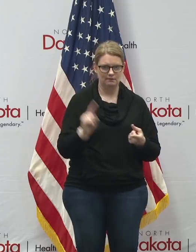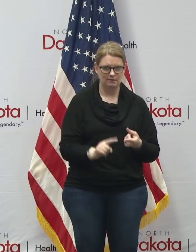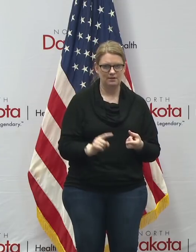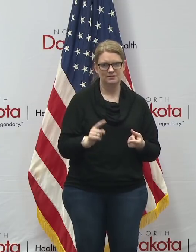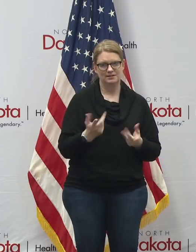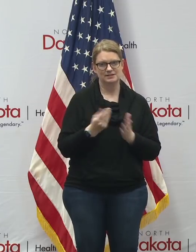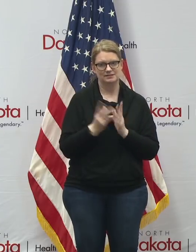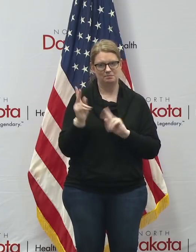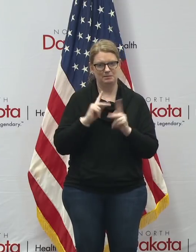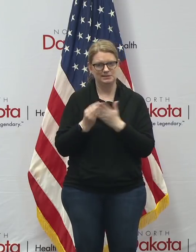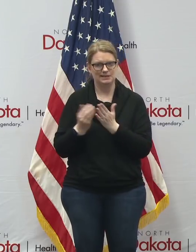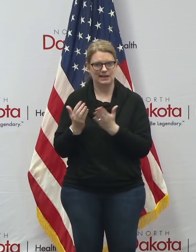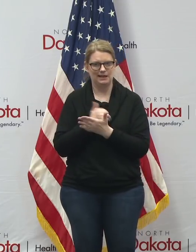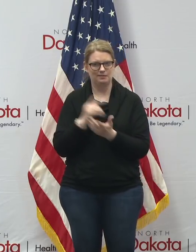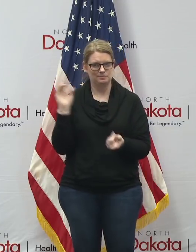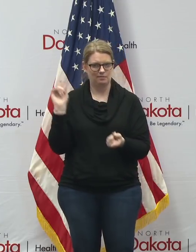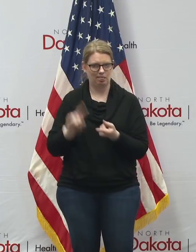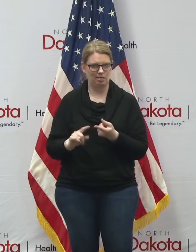is going down